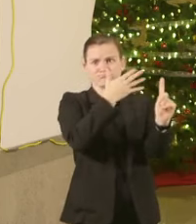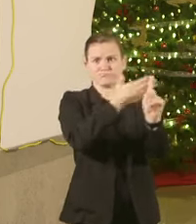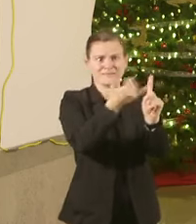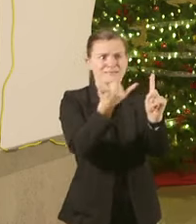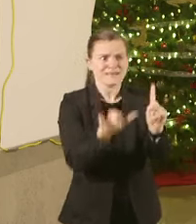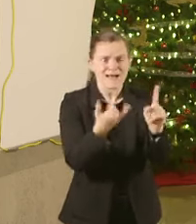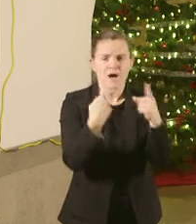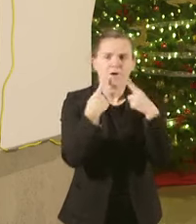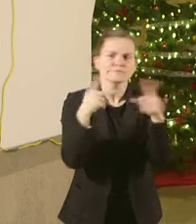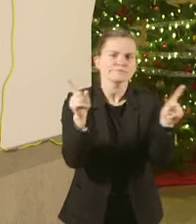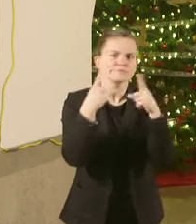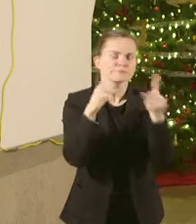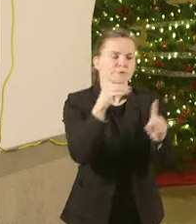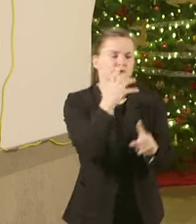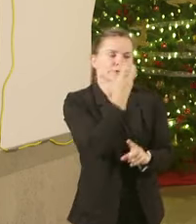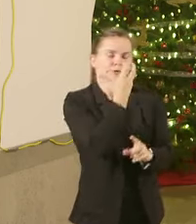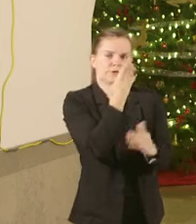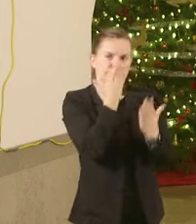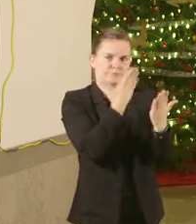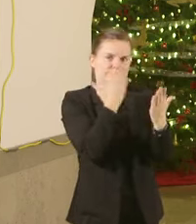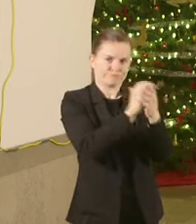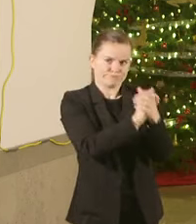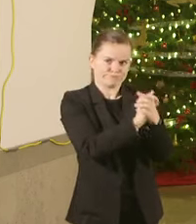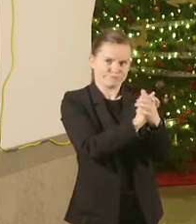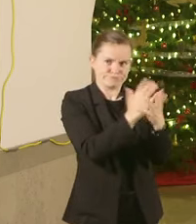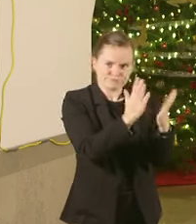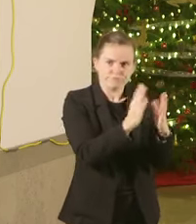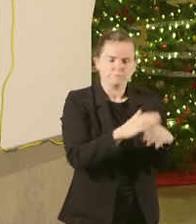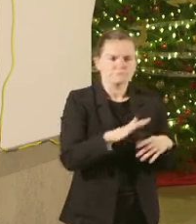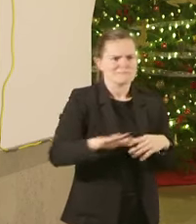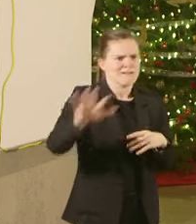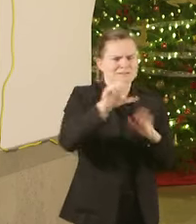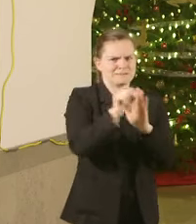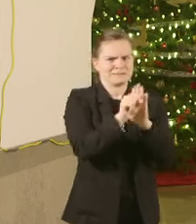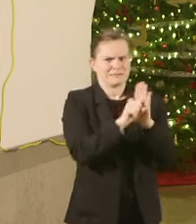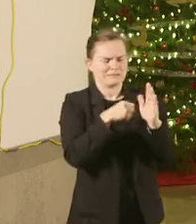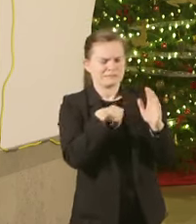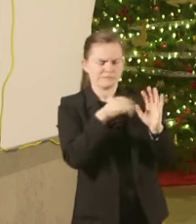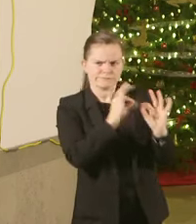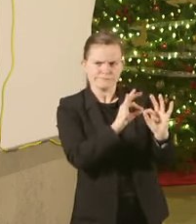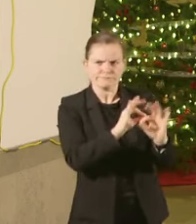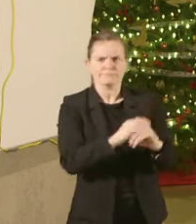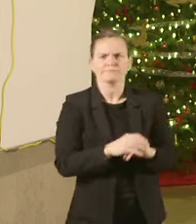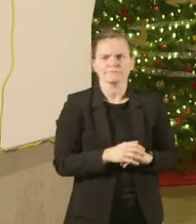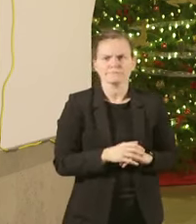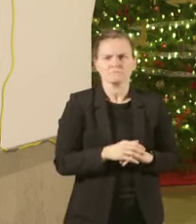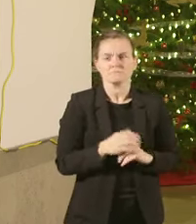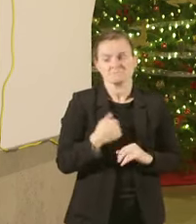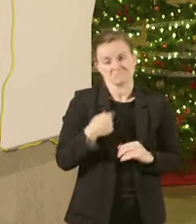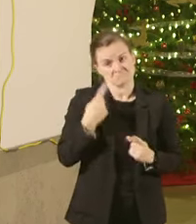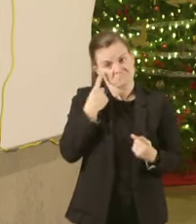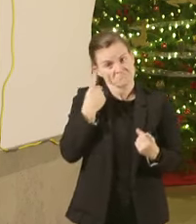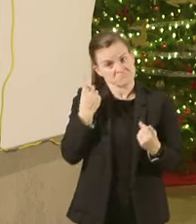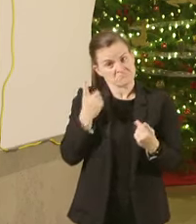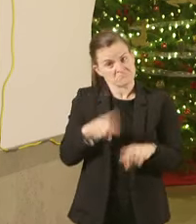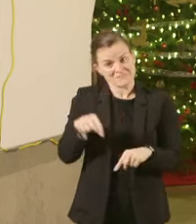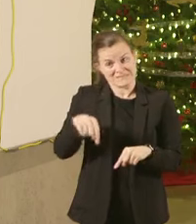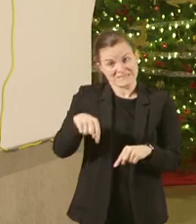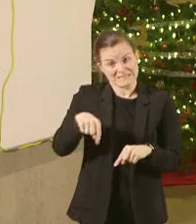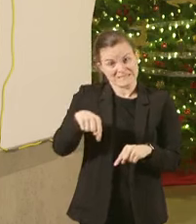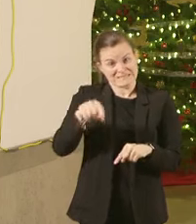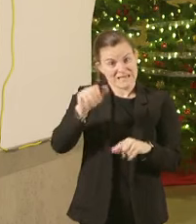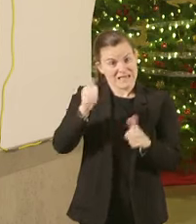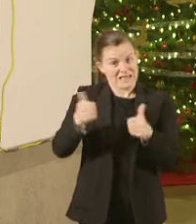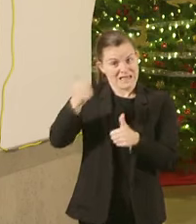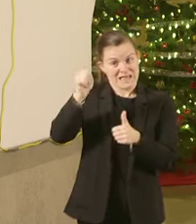for this from all of us across the state with us a new agreement the administration is moving aggressively to help expand the number of health